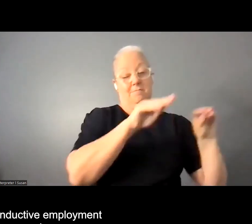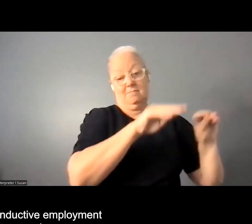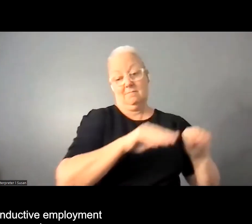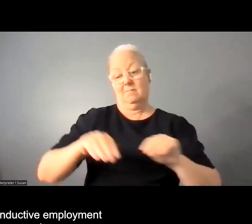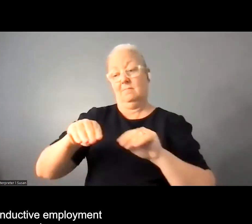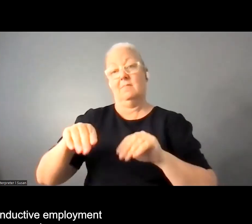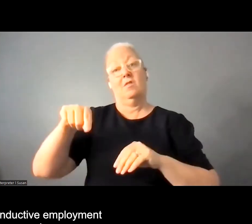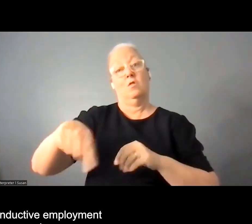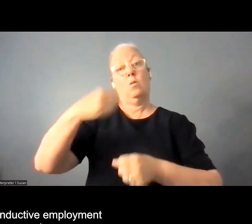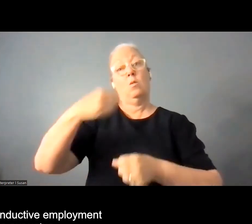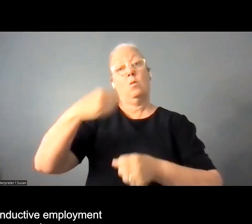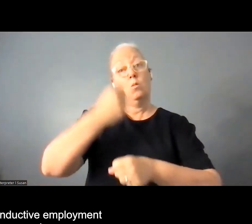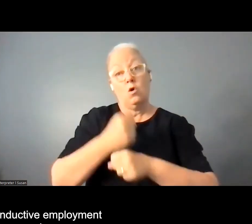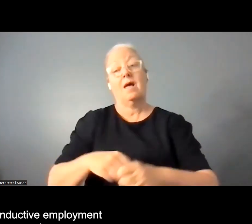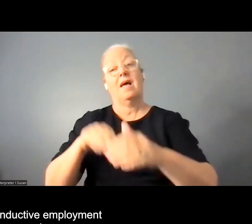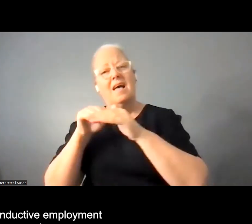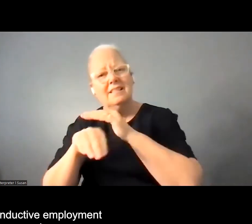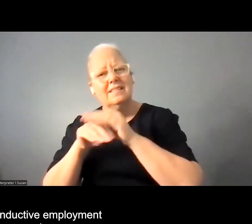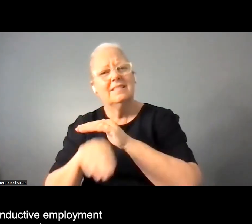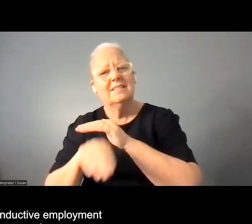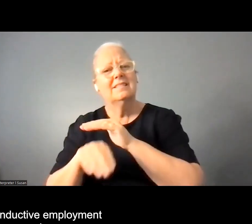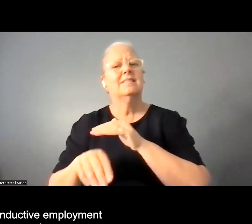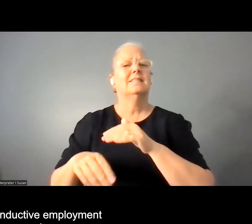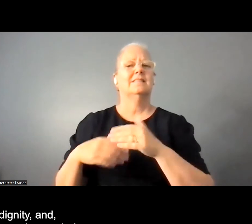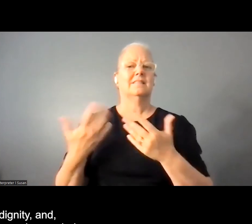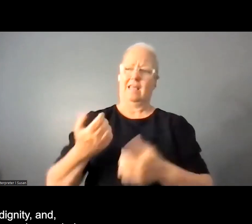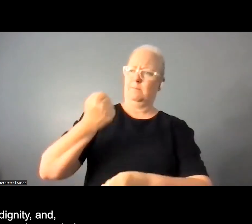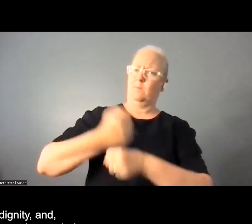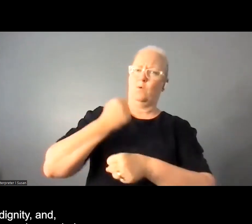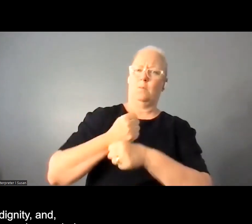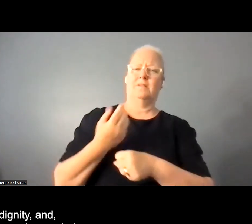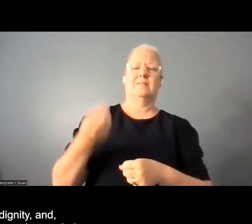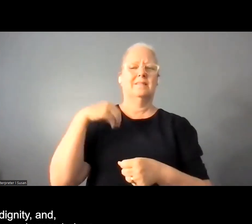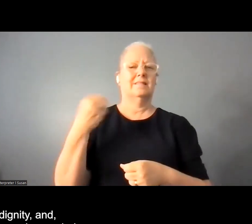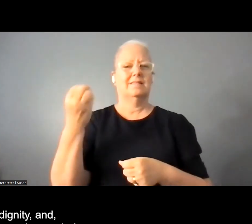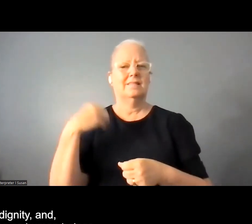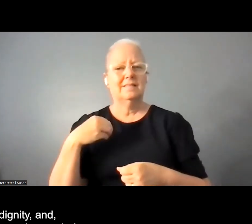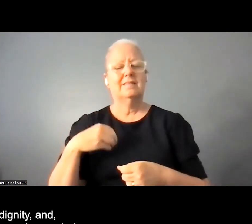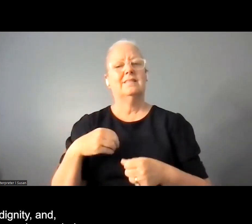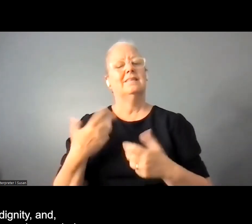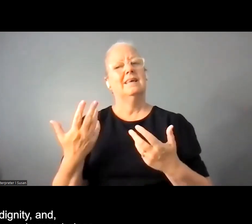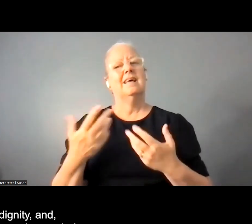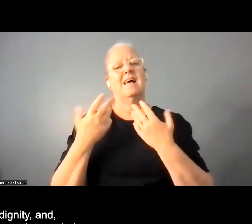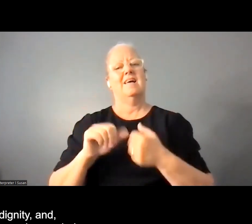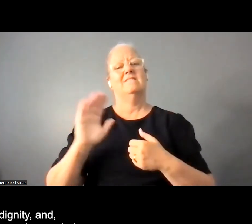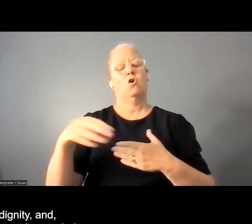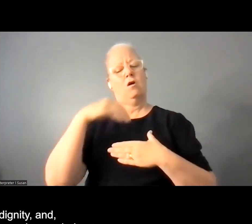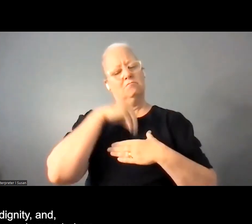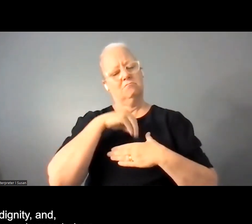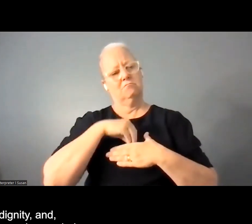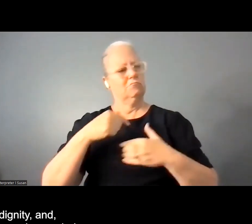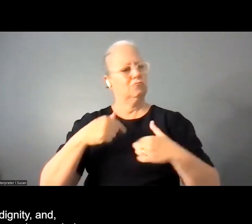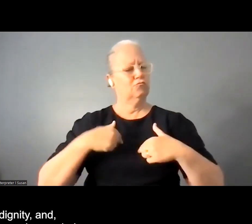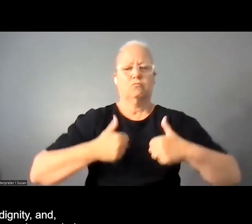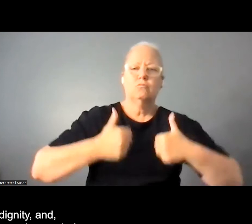inclusive employment is so very tied to our value our worth our dignity and you know our